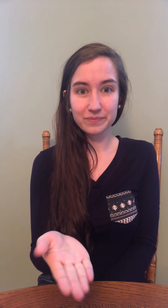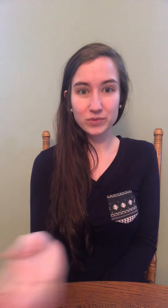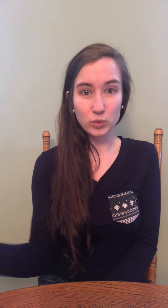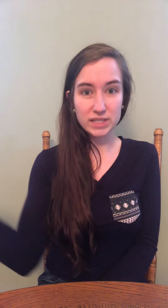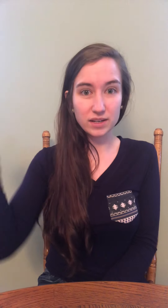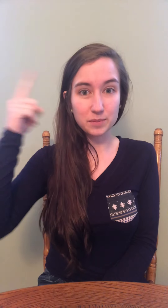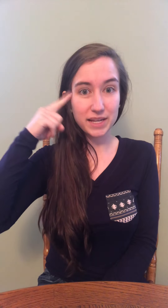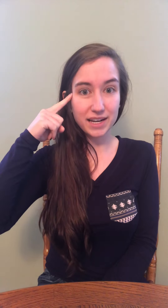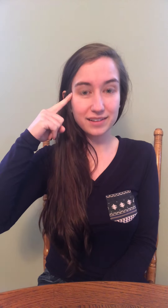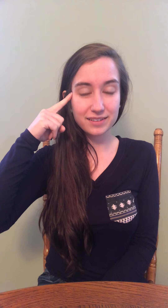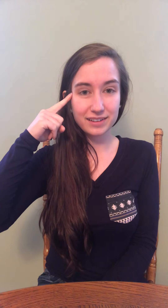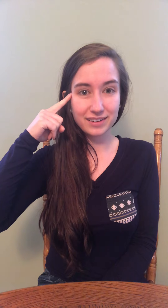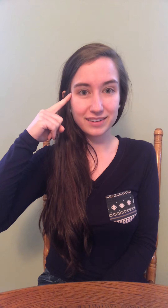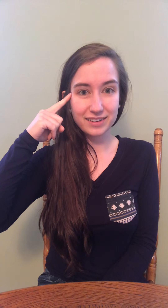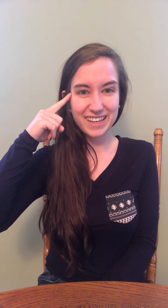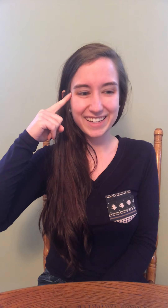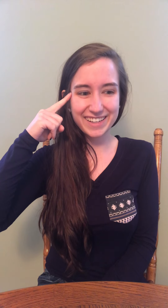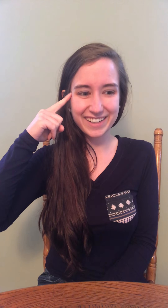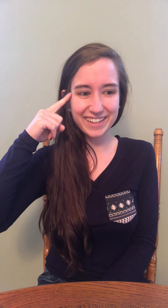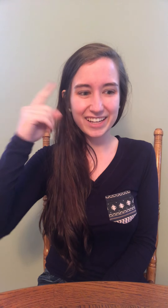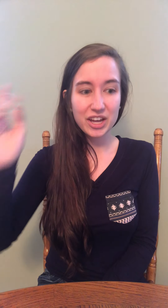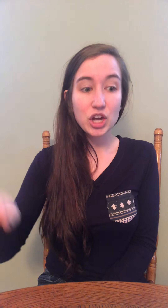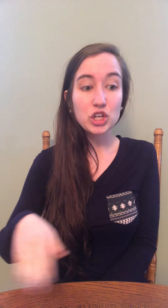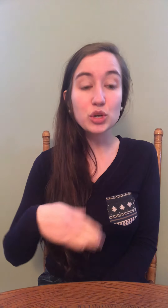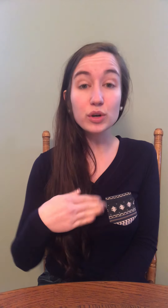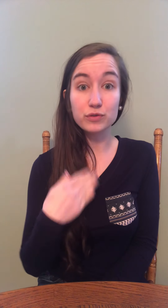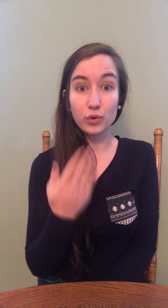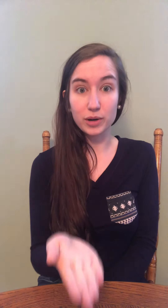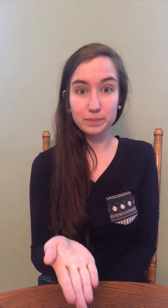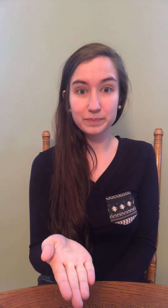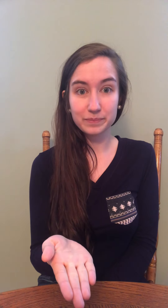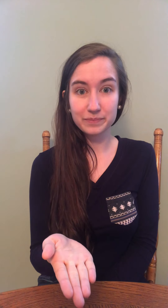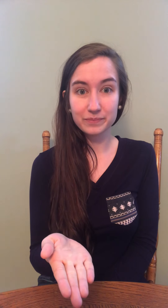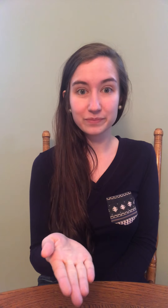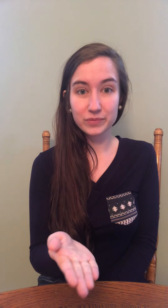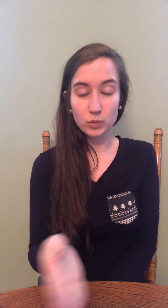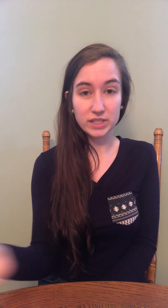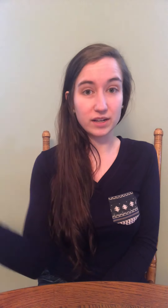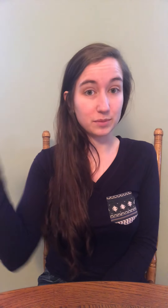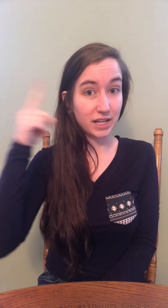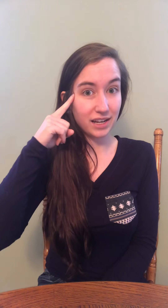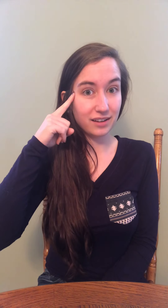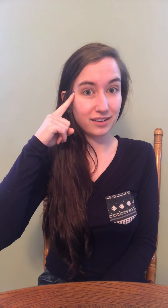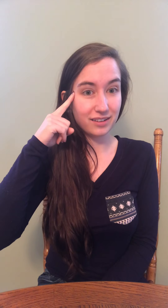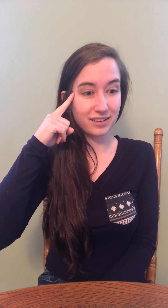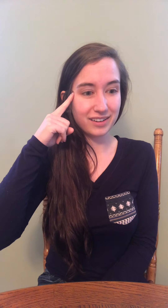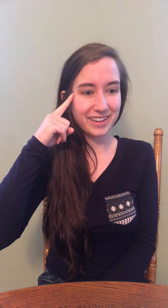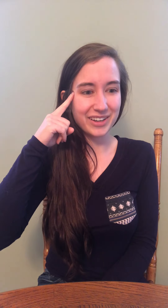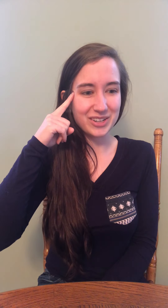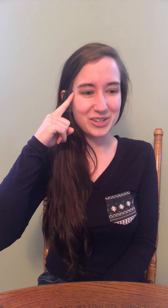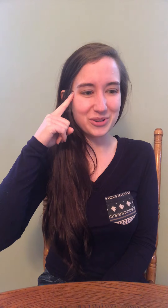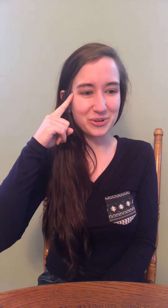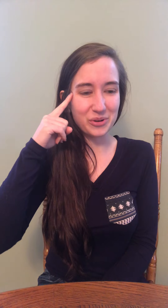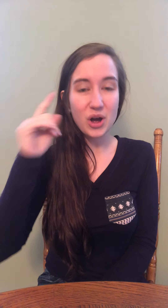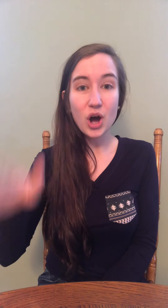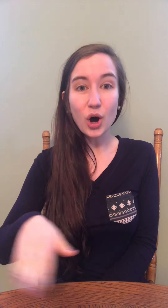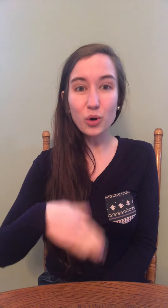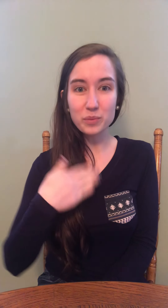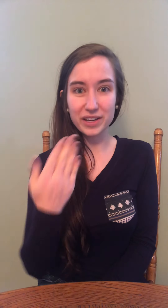What sound at the beginning? K. Uniform. What sound at the beginning? U. Oatmeal.